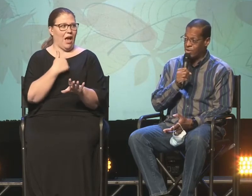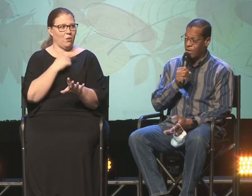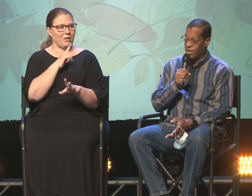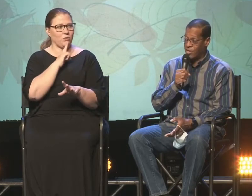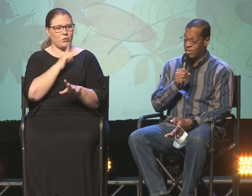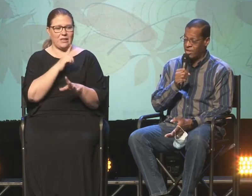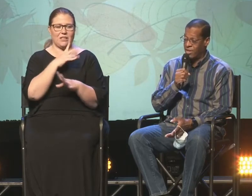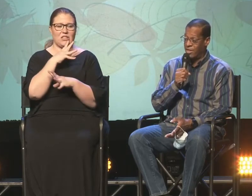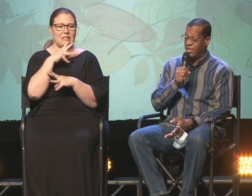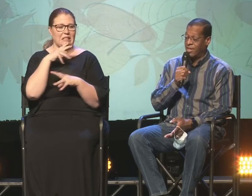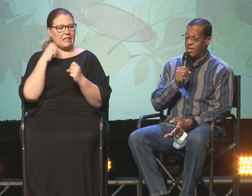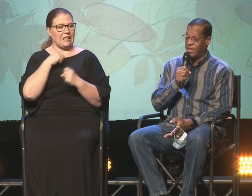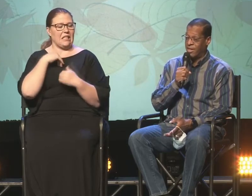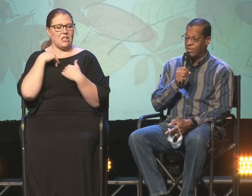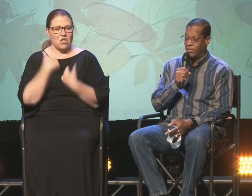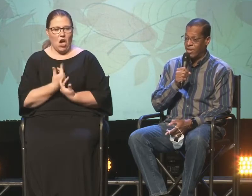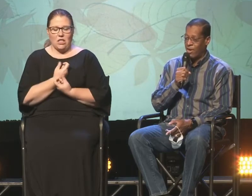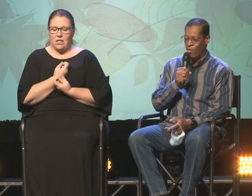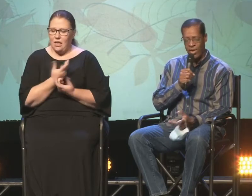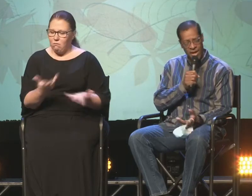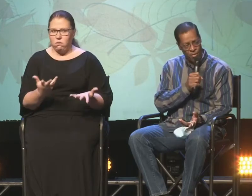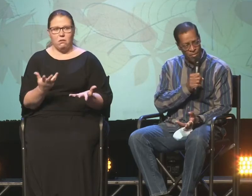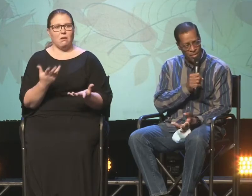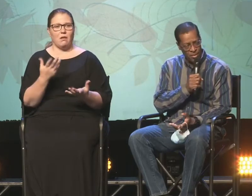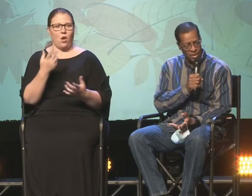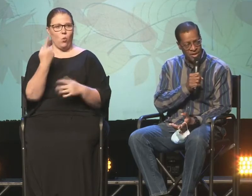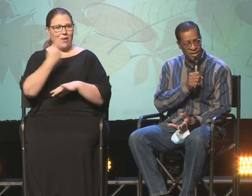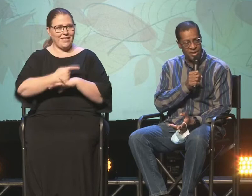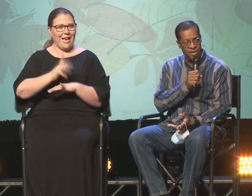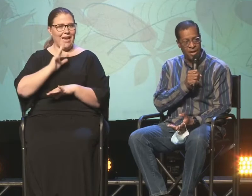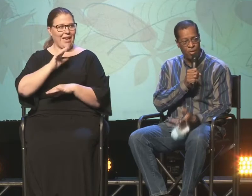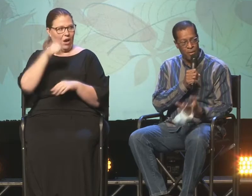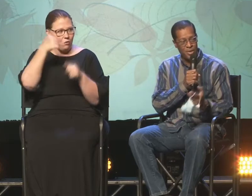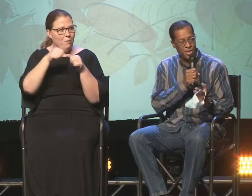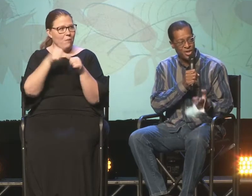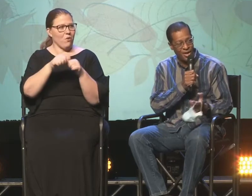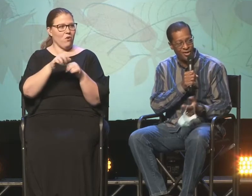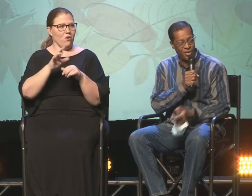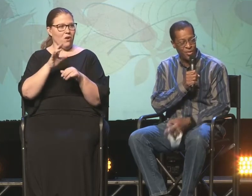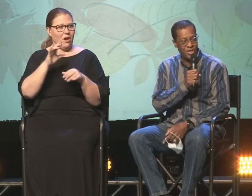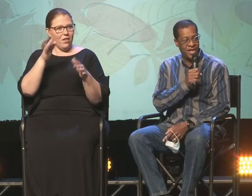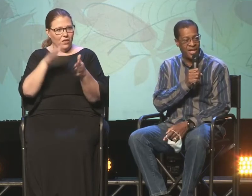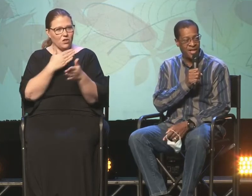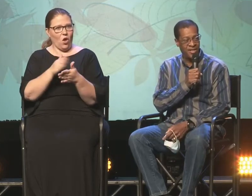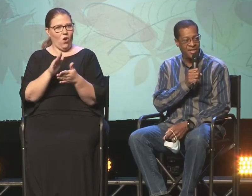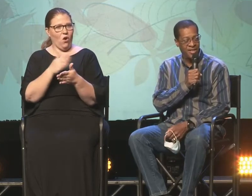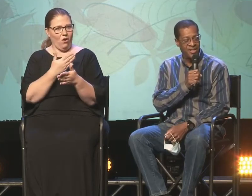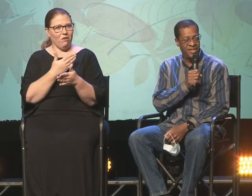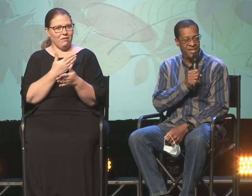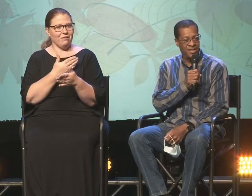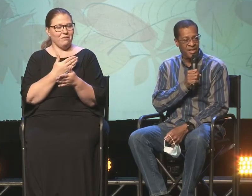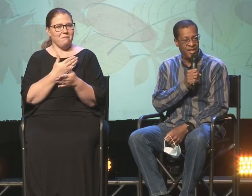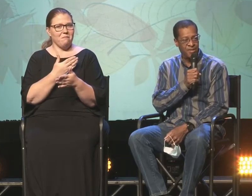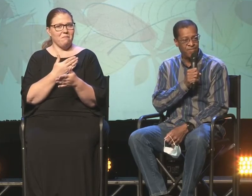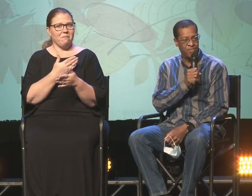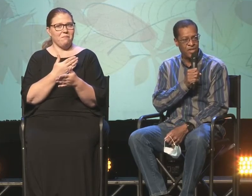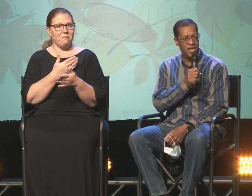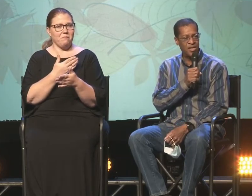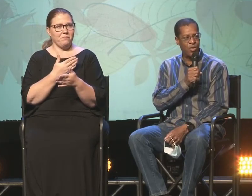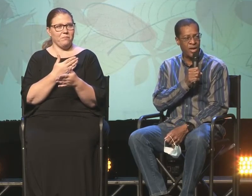exhausted. And one day I remembered the, I remember this song that we sang in